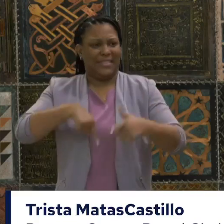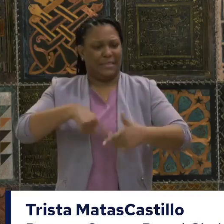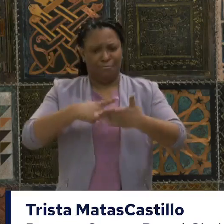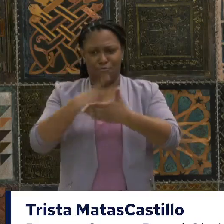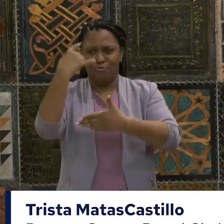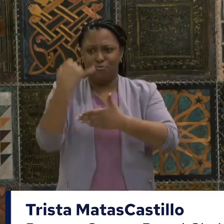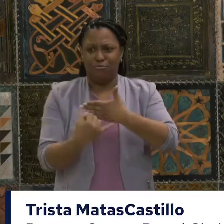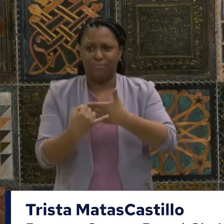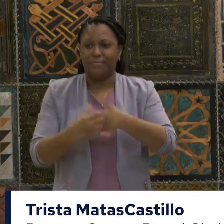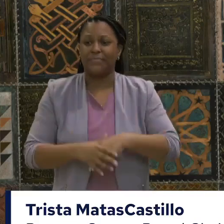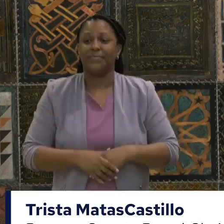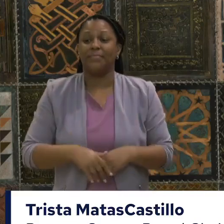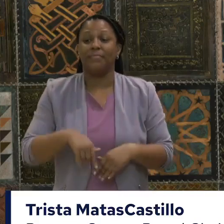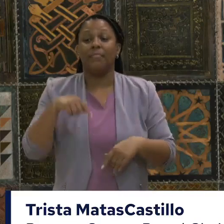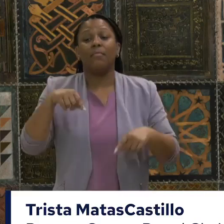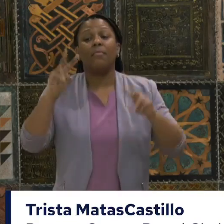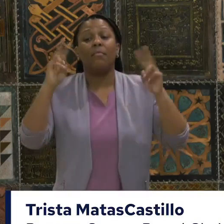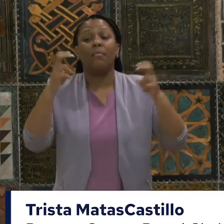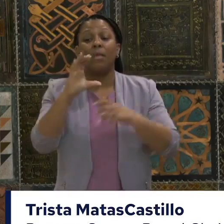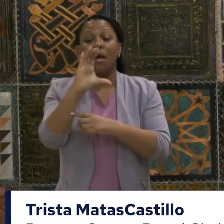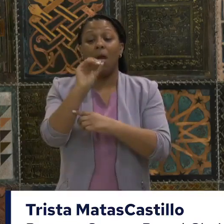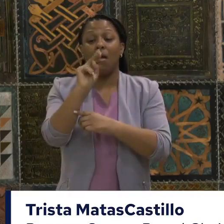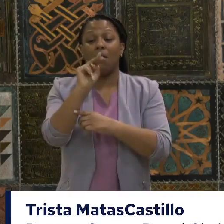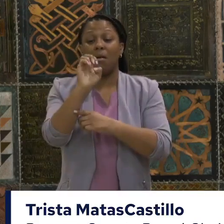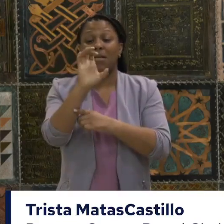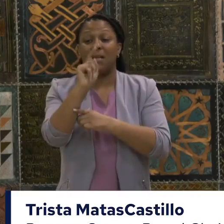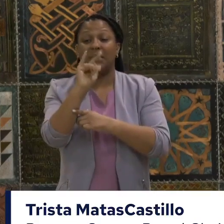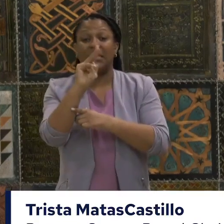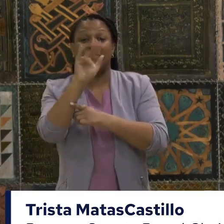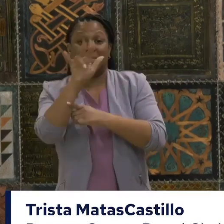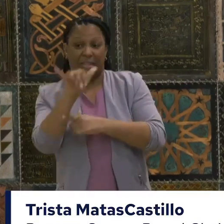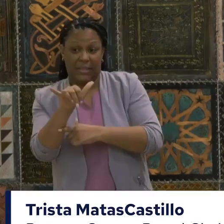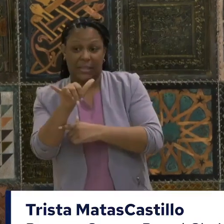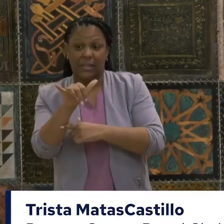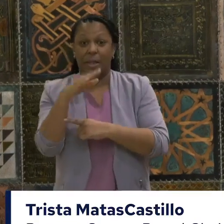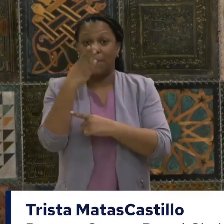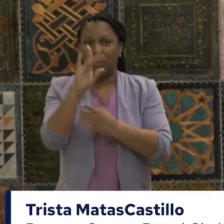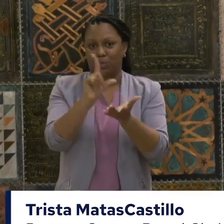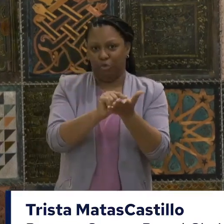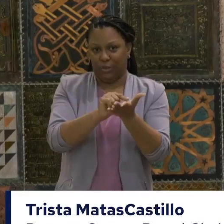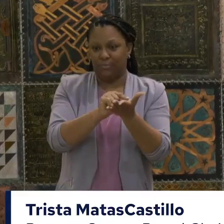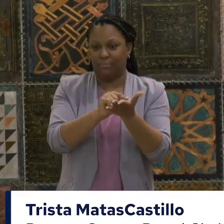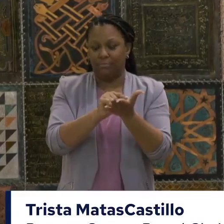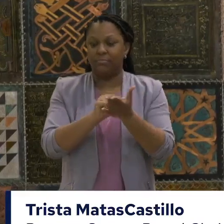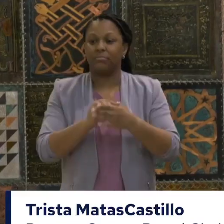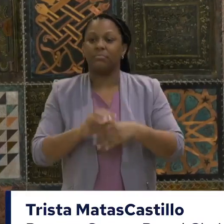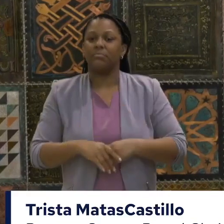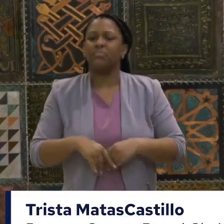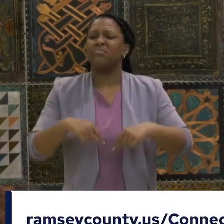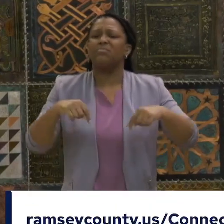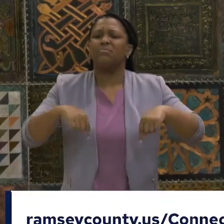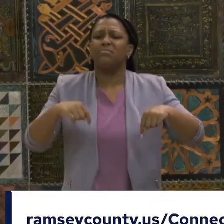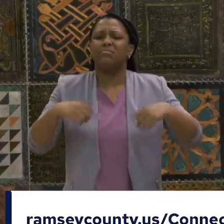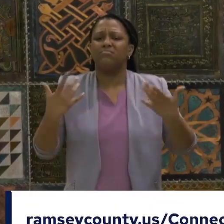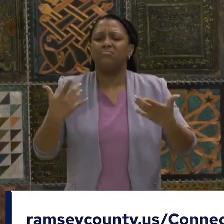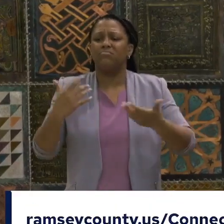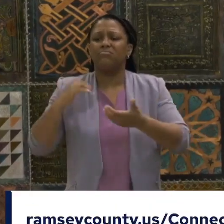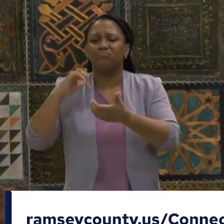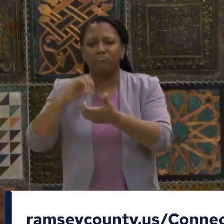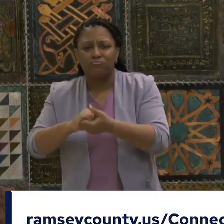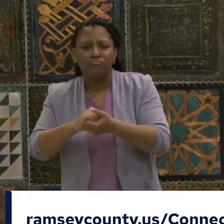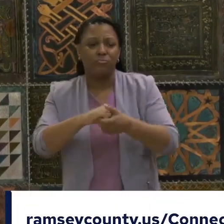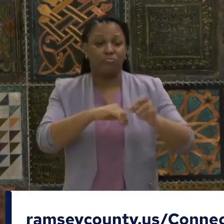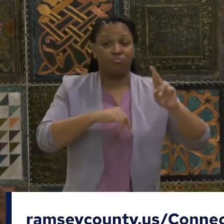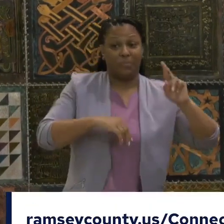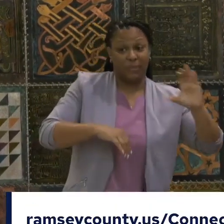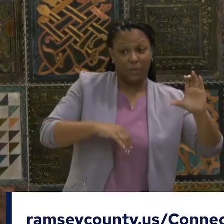Connectivity Blueprint has been a collaboration between Ramsey County, the City of St. Paul, and the project would not have been possible without the support of the